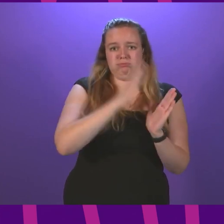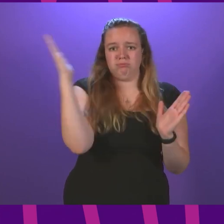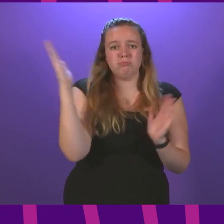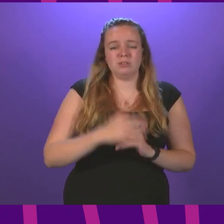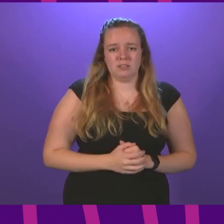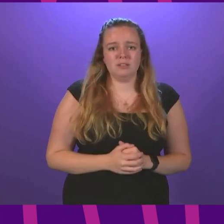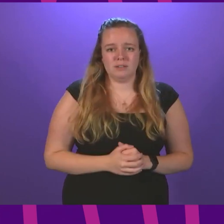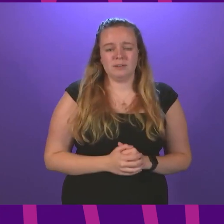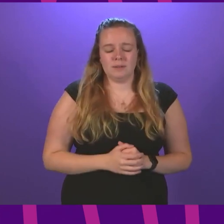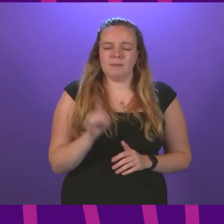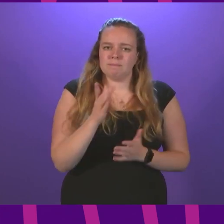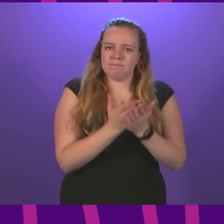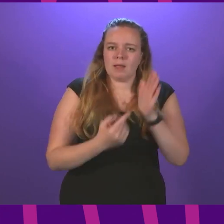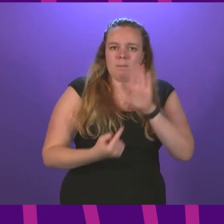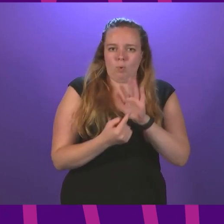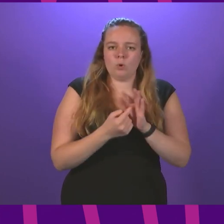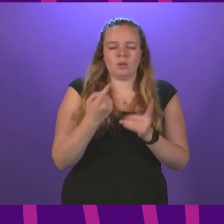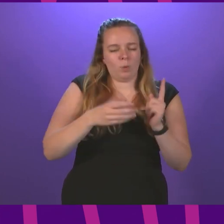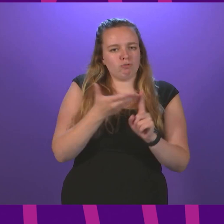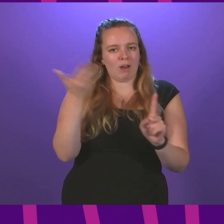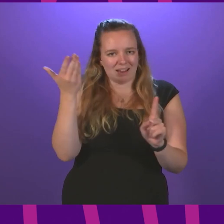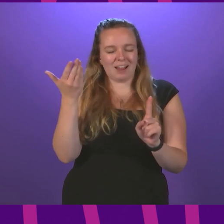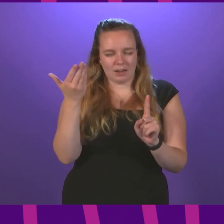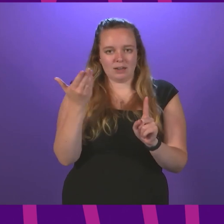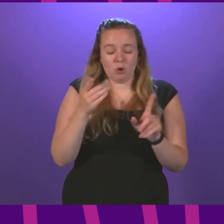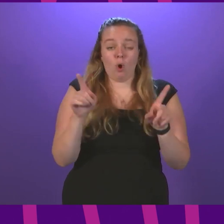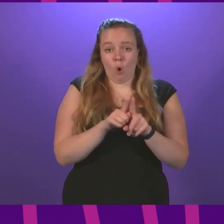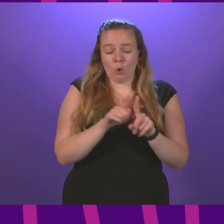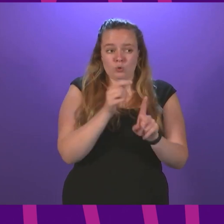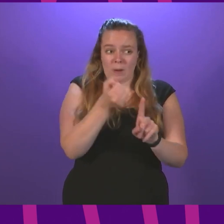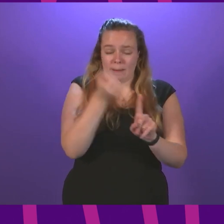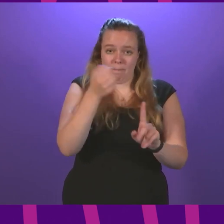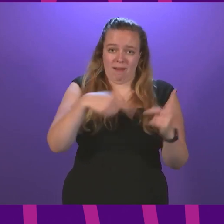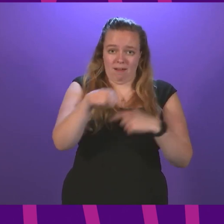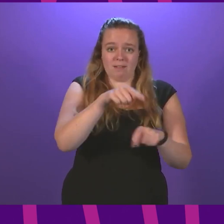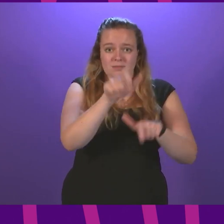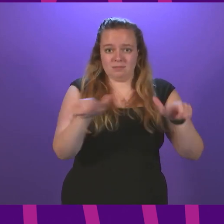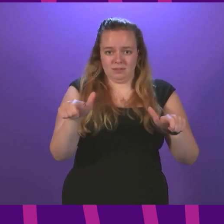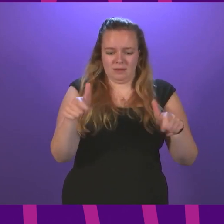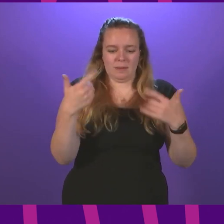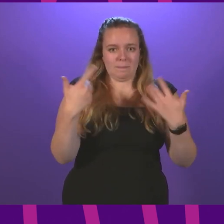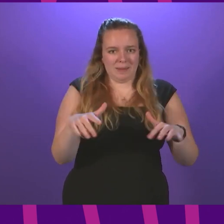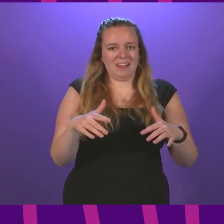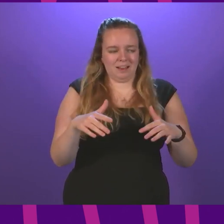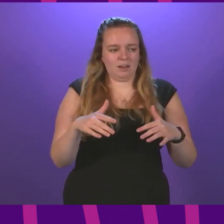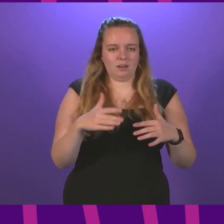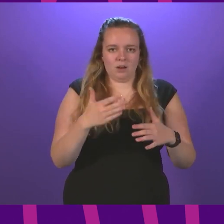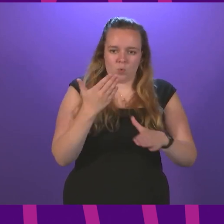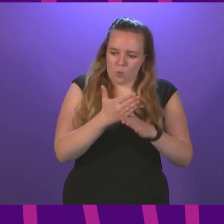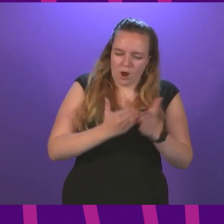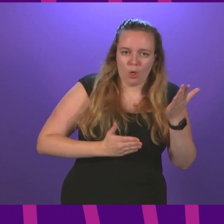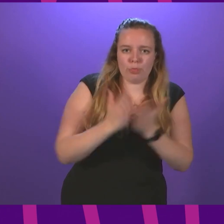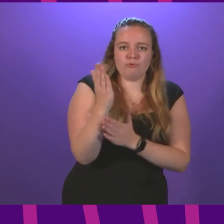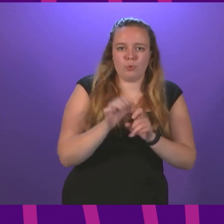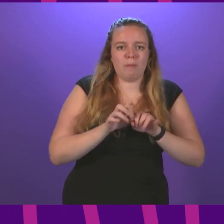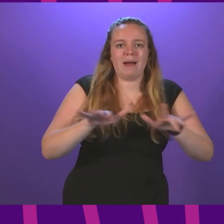age. This is important that we recognise that it's also impacting on those who were at the front line of the pandemic.